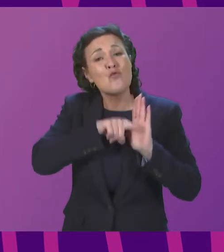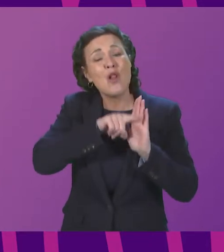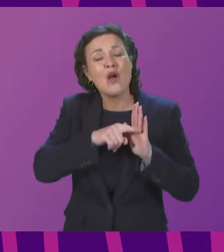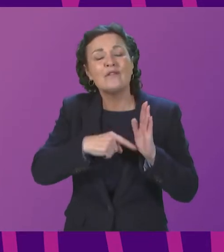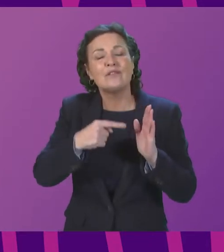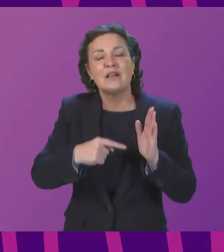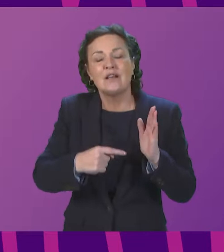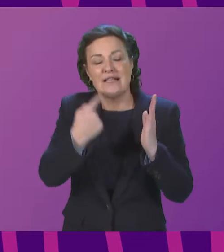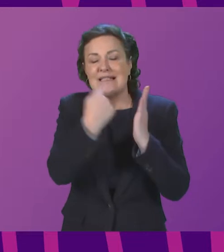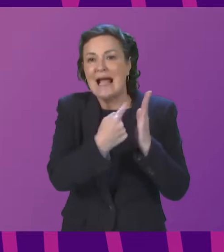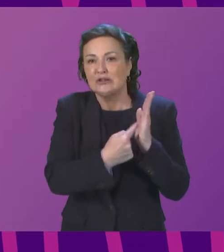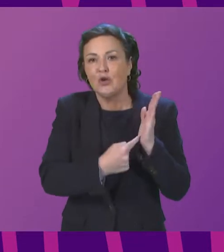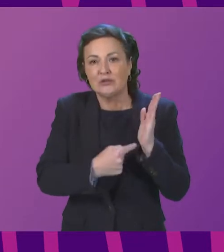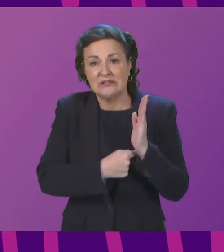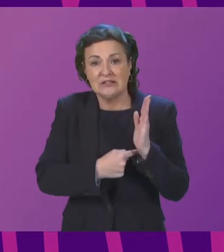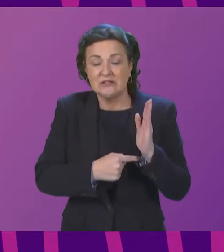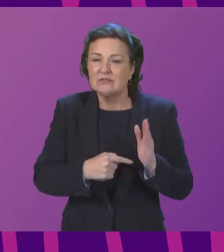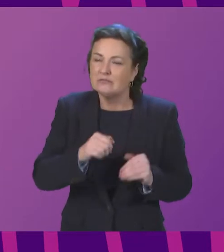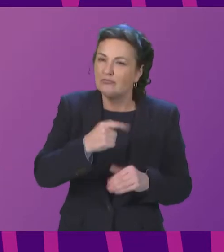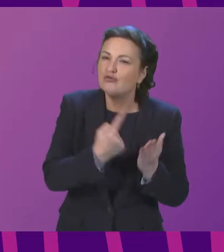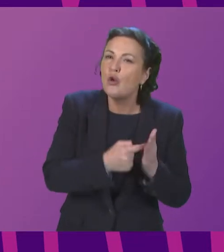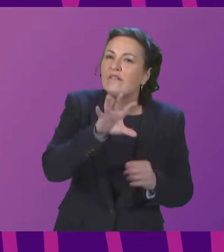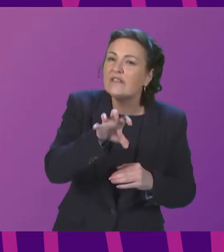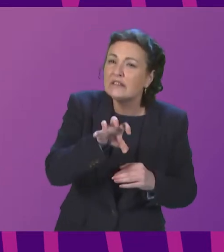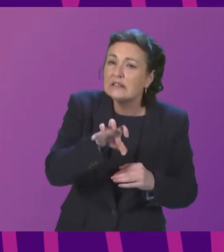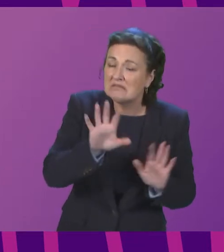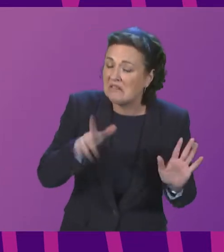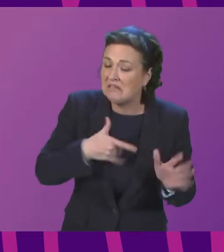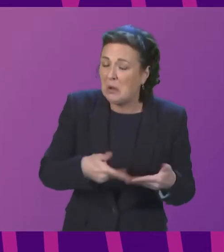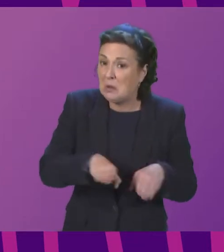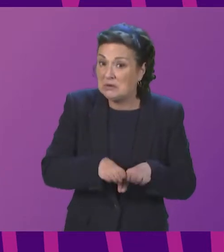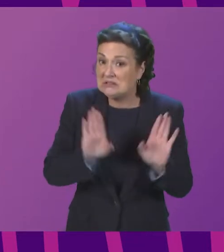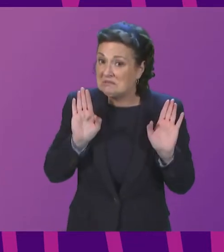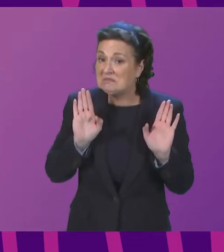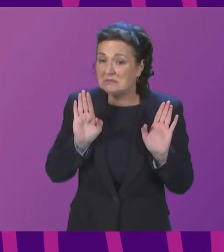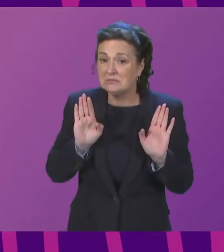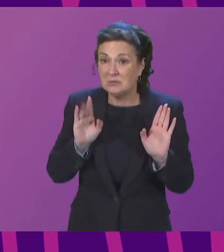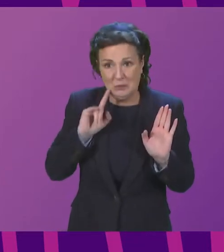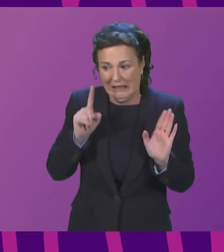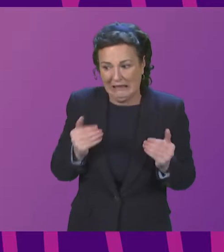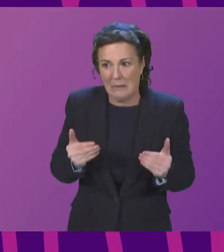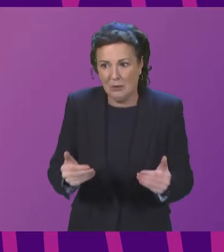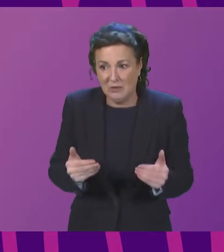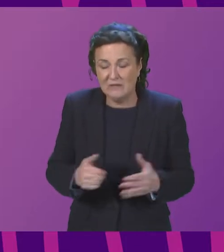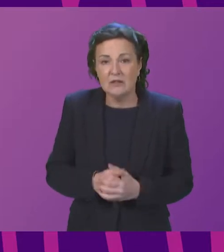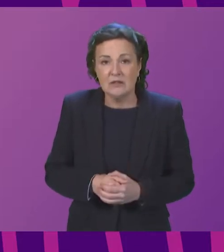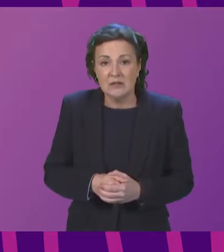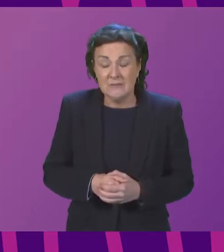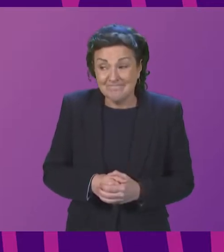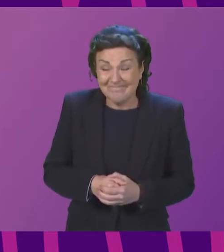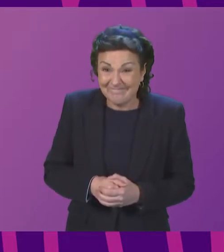Thank you. I mean, I do know that Police Scotland do not believe there are scenarios where